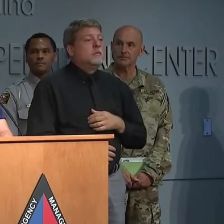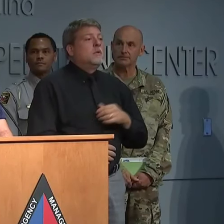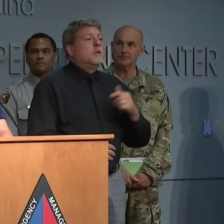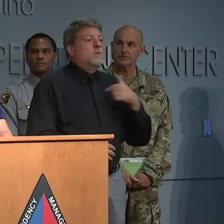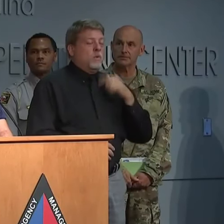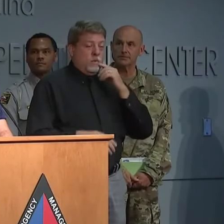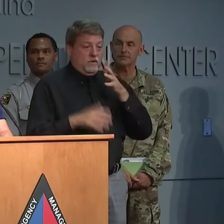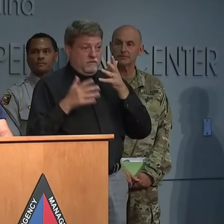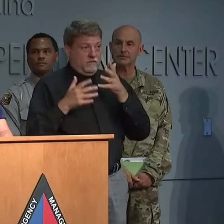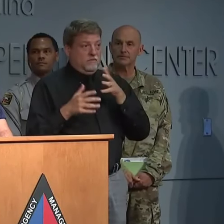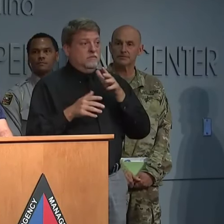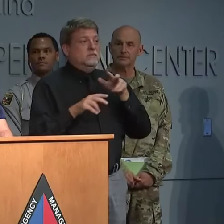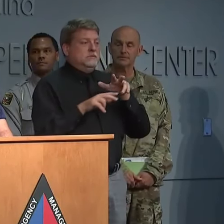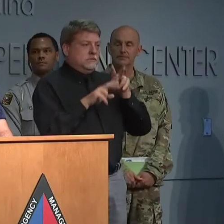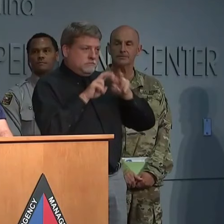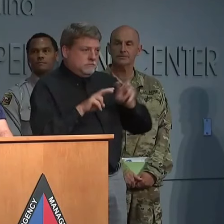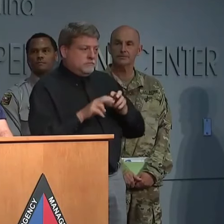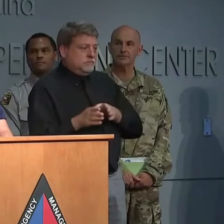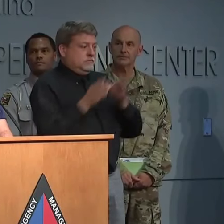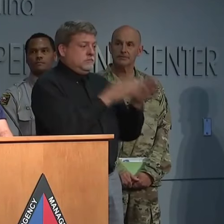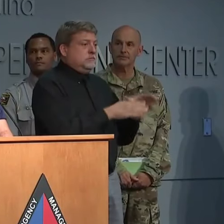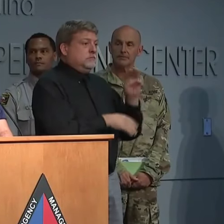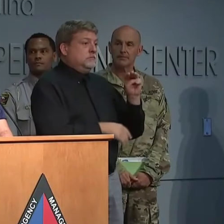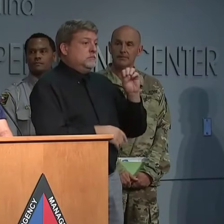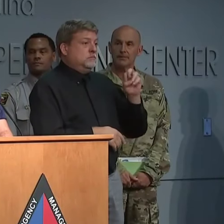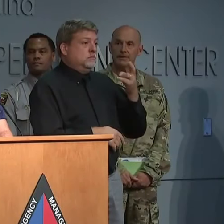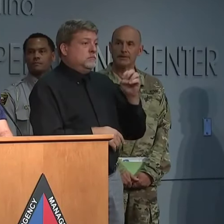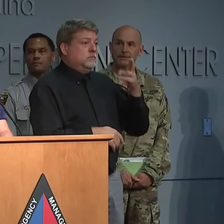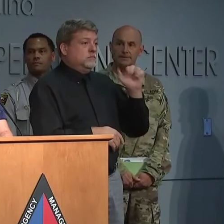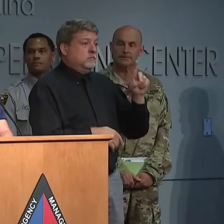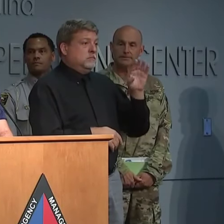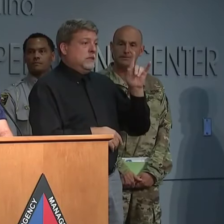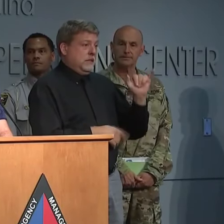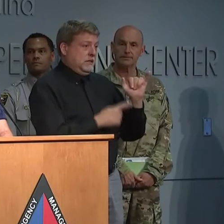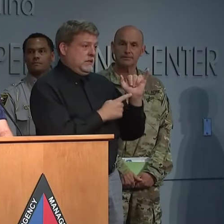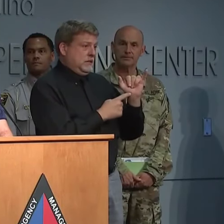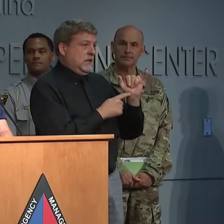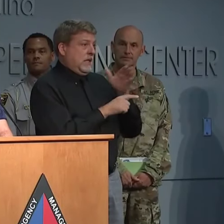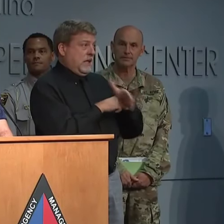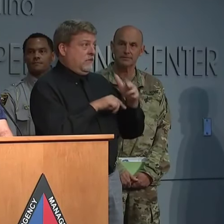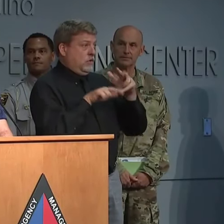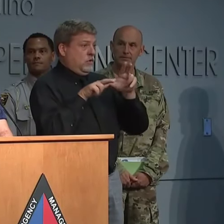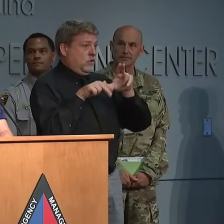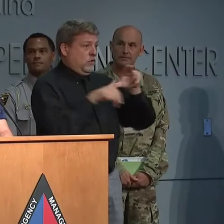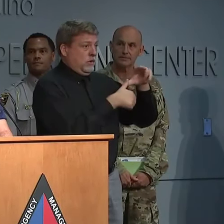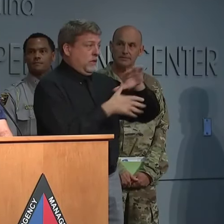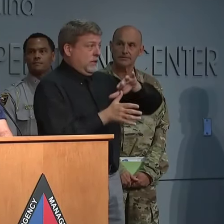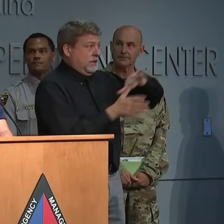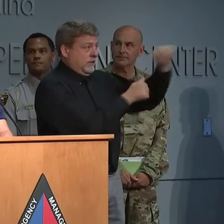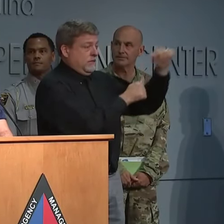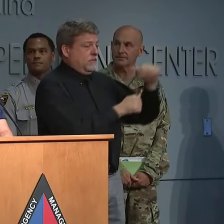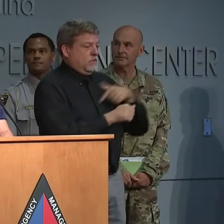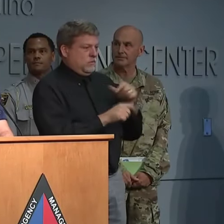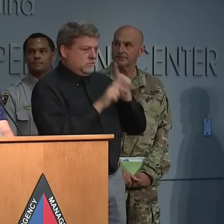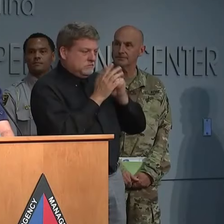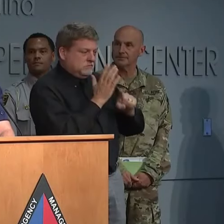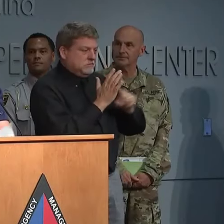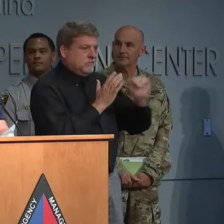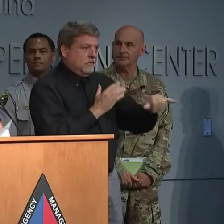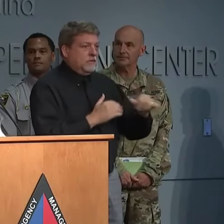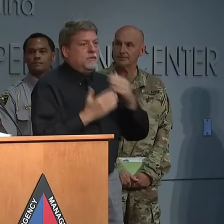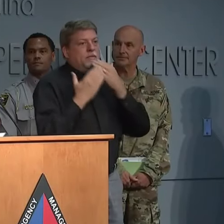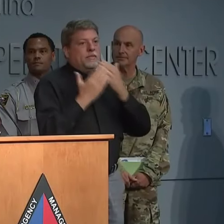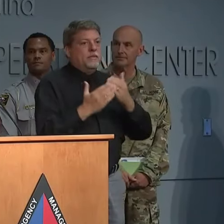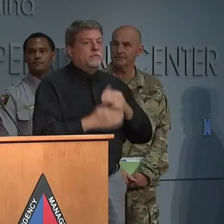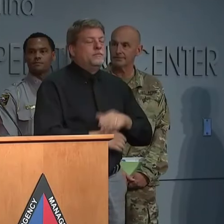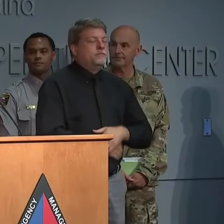similar assessments of the port of Moorhead City once the storm passes, and it's safe to do so. Thank you,